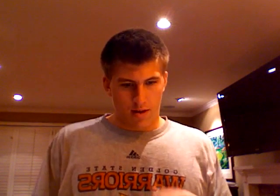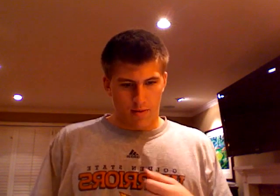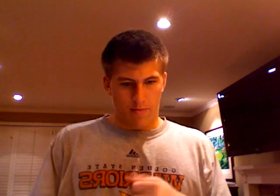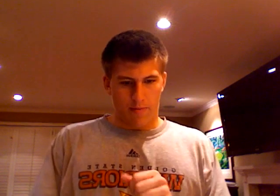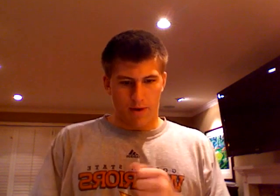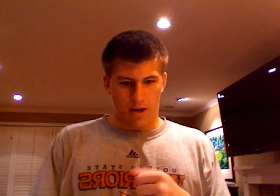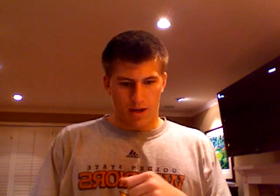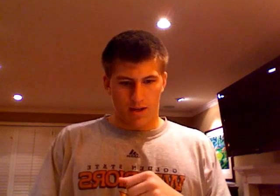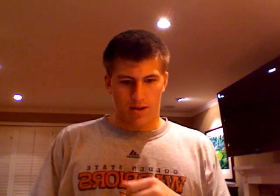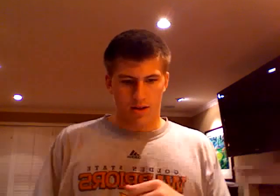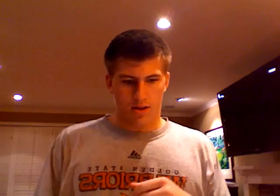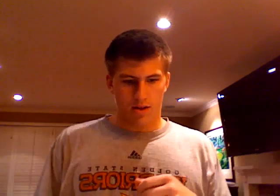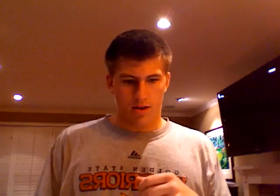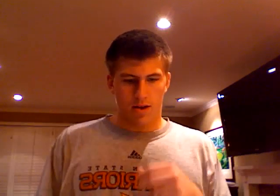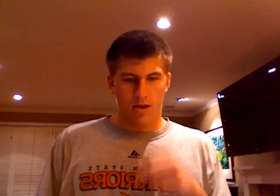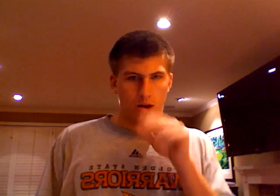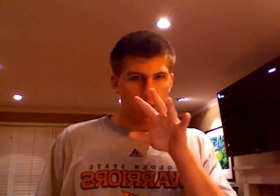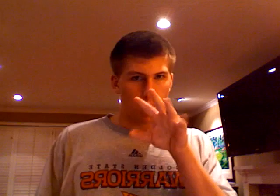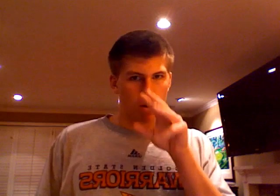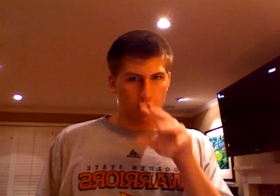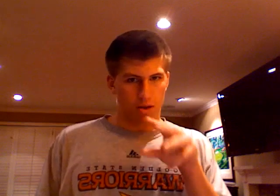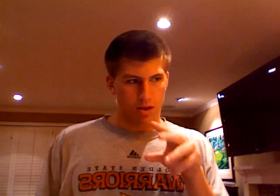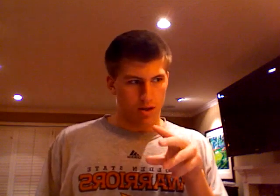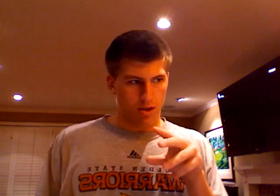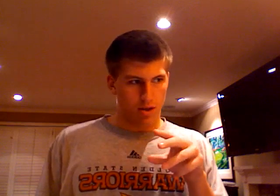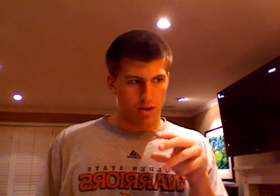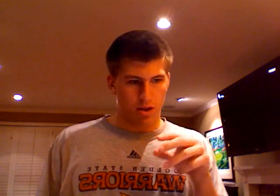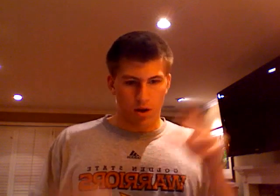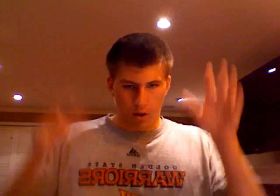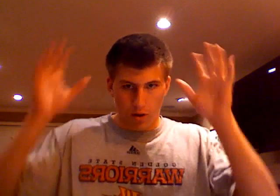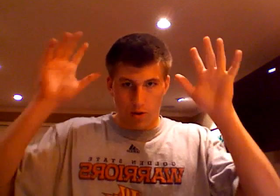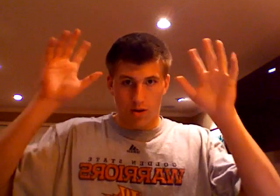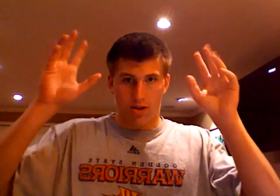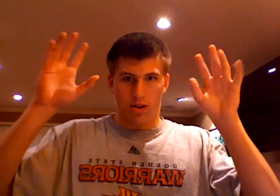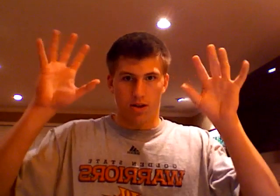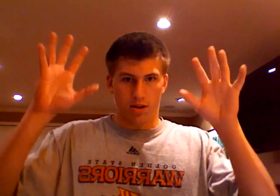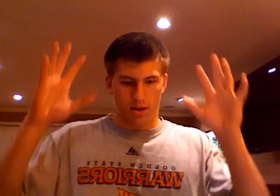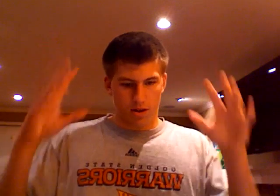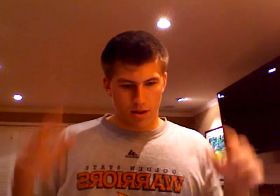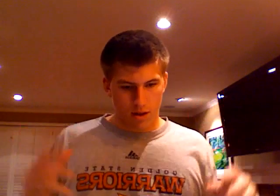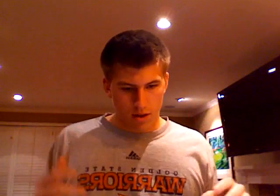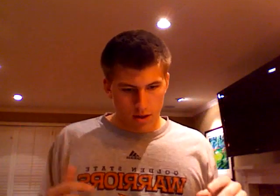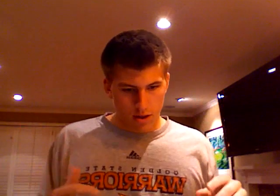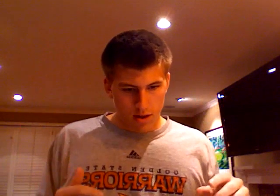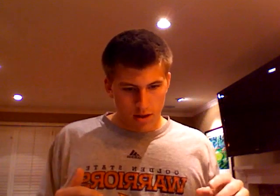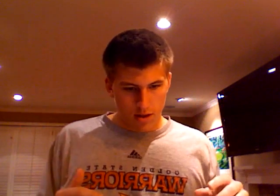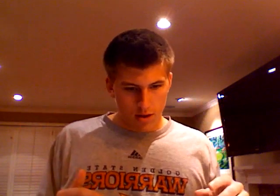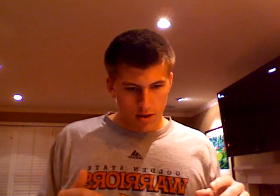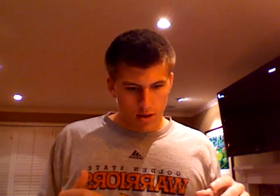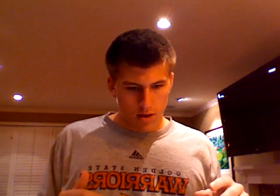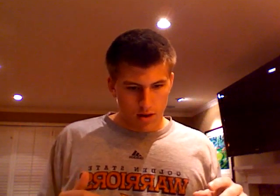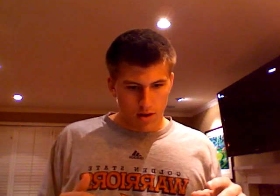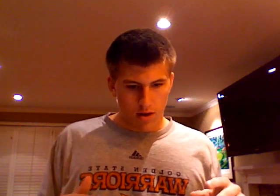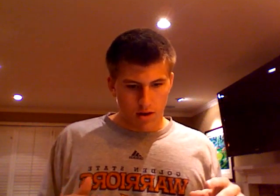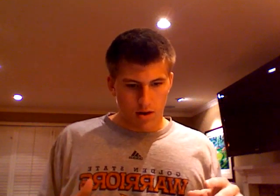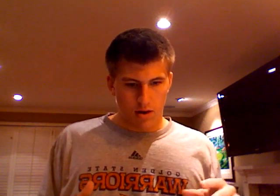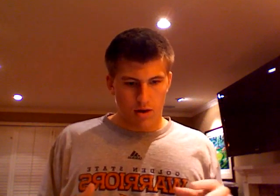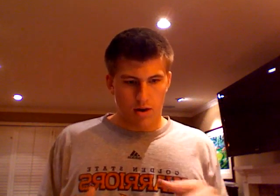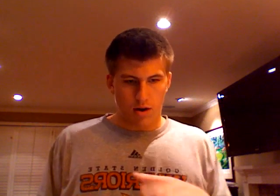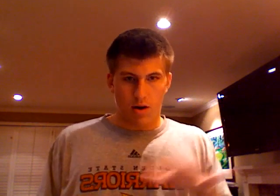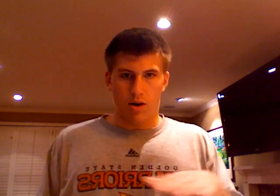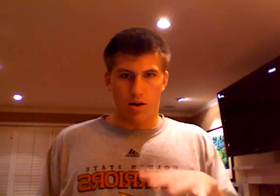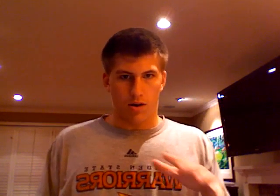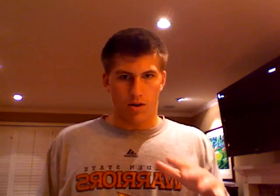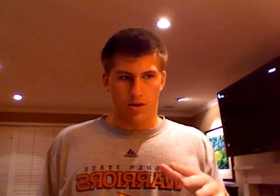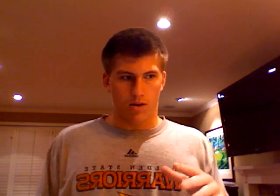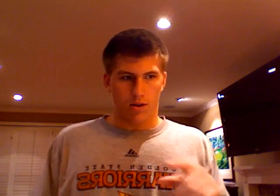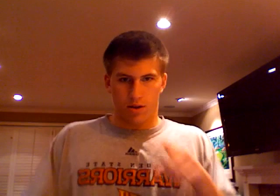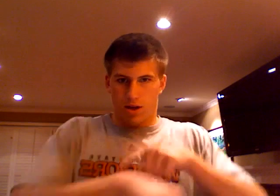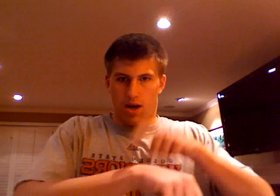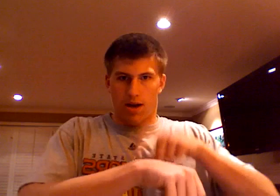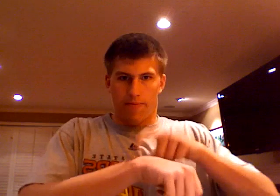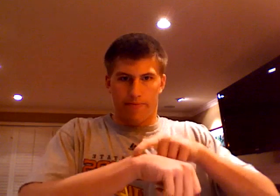maize, noises, no noises, all the time.